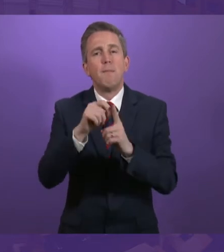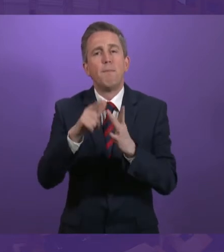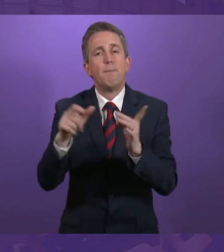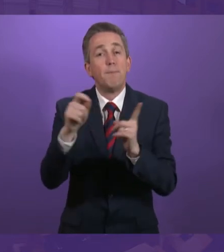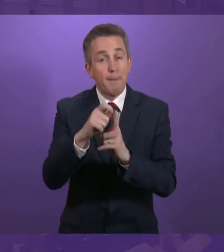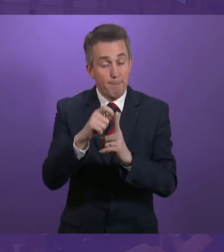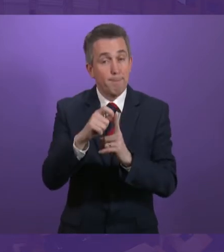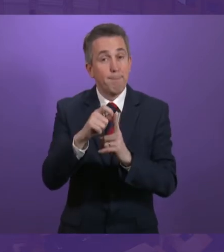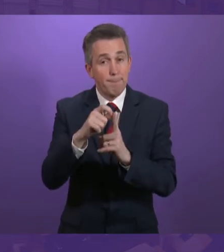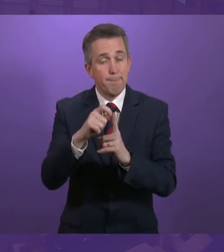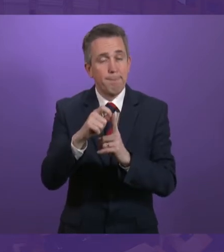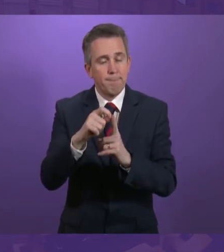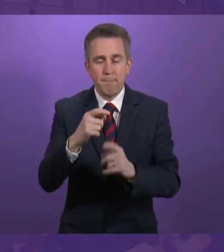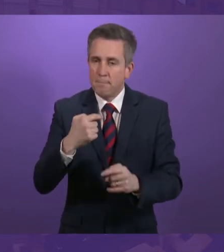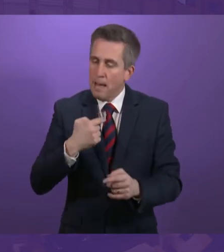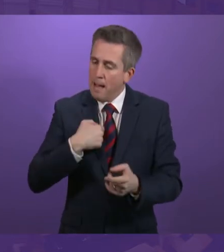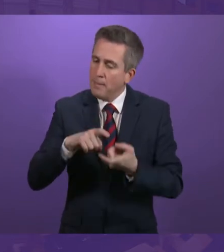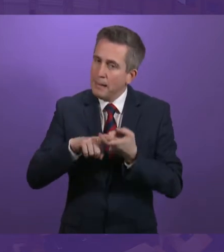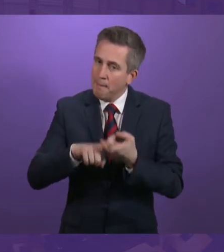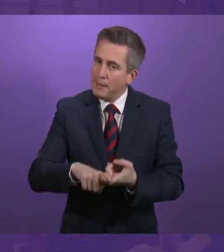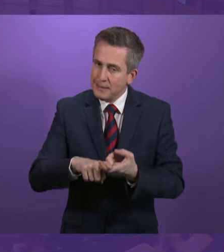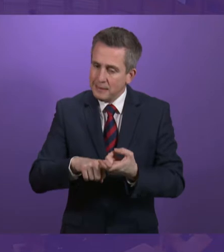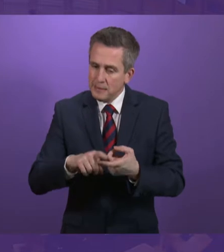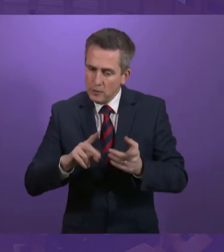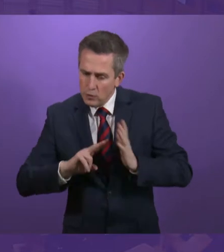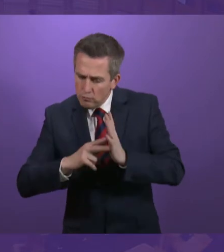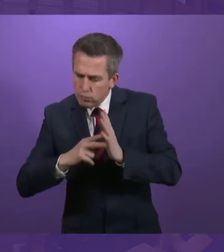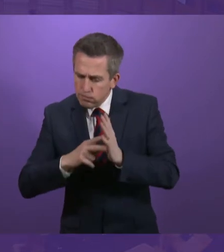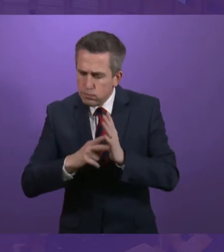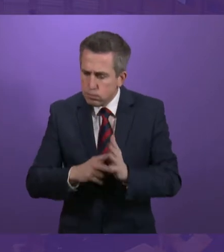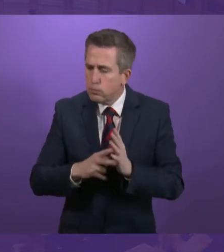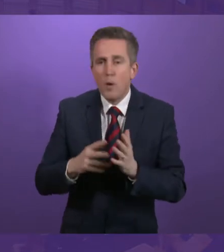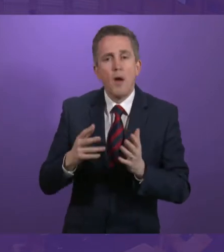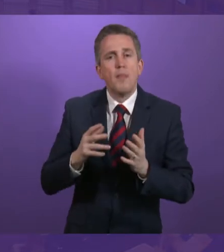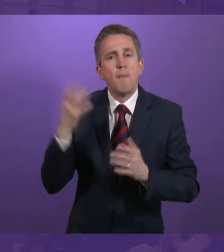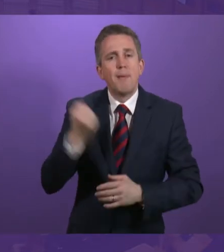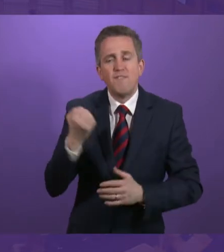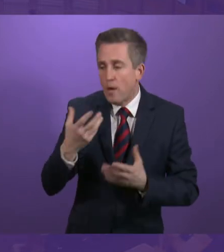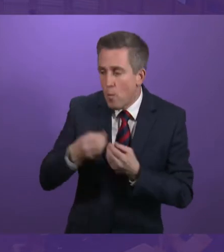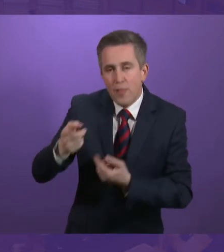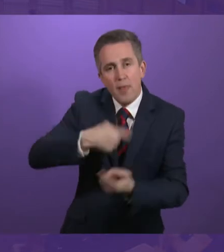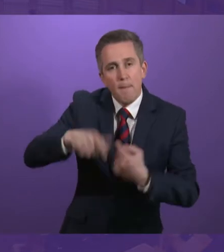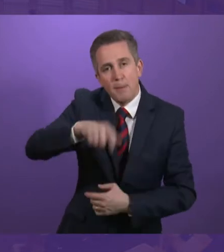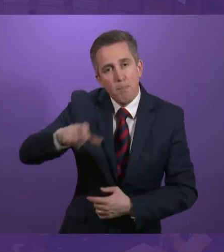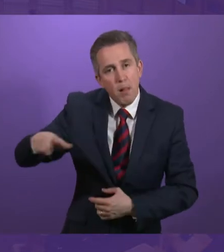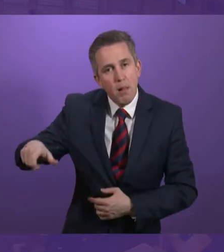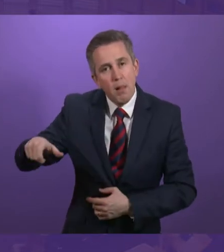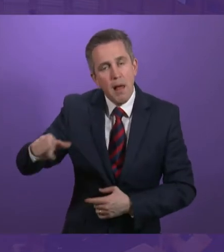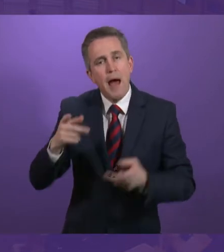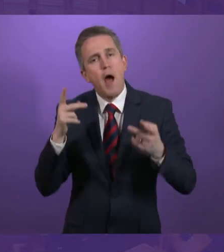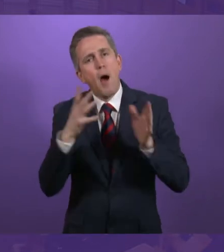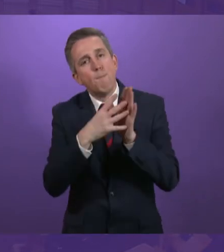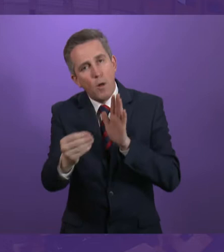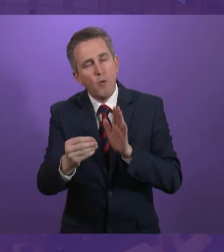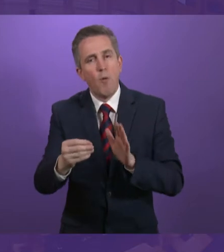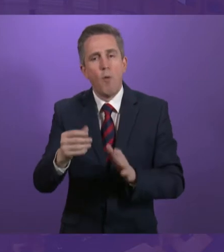PIP. I remain committed to co-designing these benefits with the people of Scotland. A person-centred approach will be at the heart of Scotland's